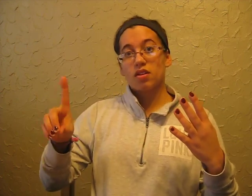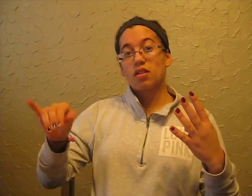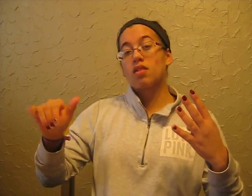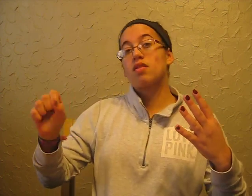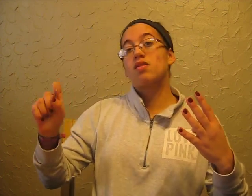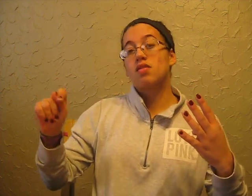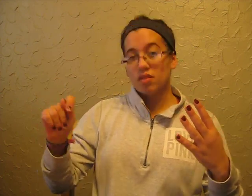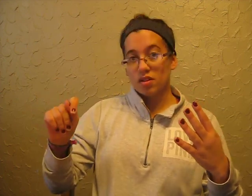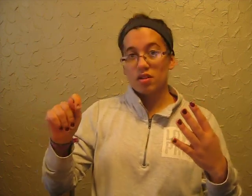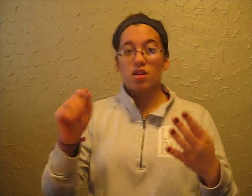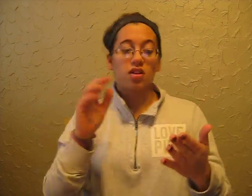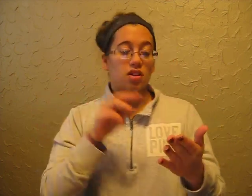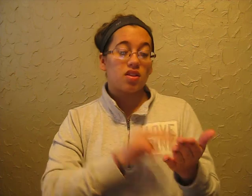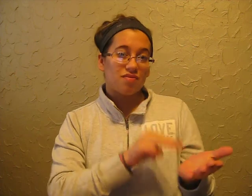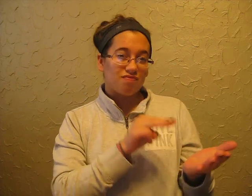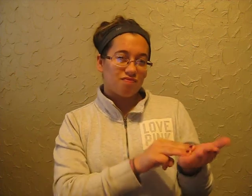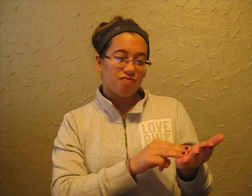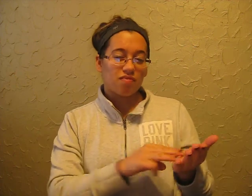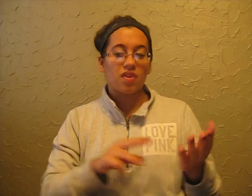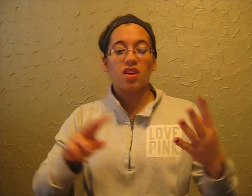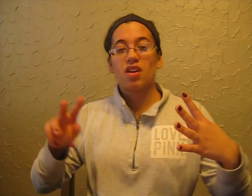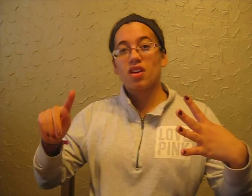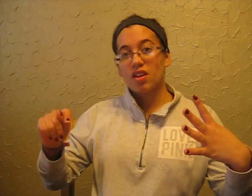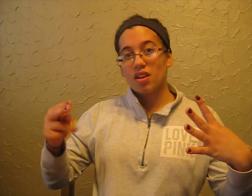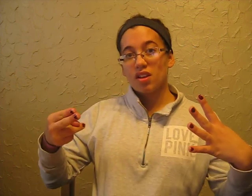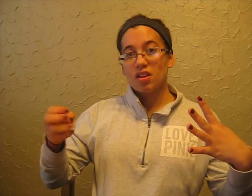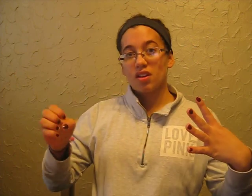And the in My I